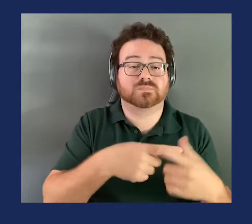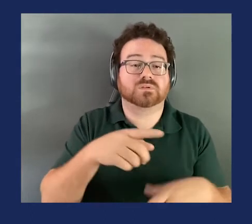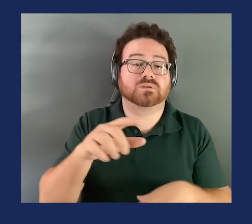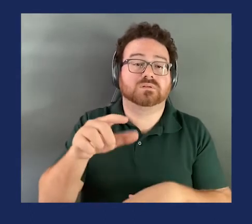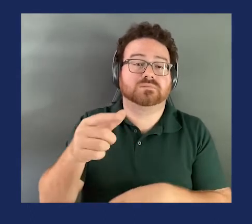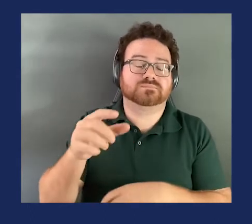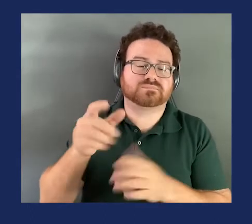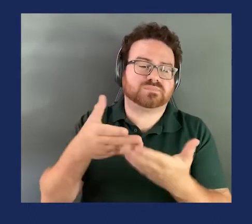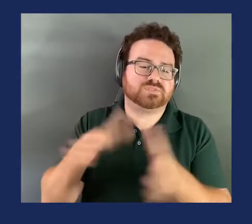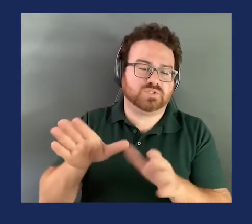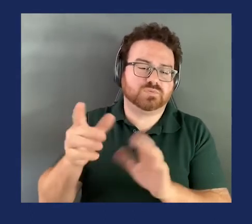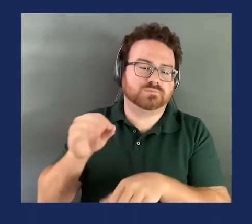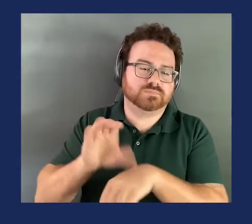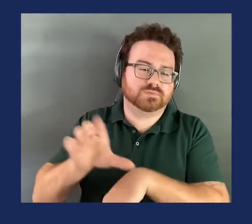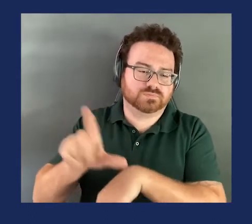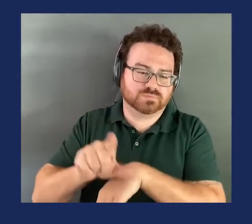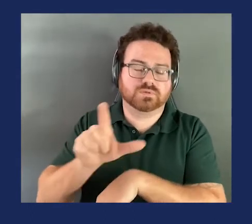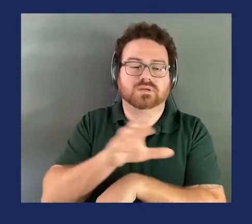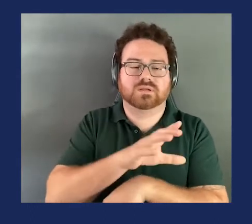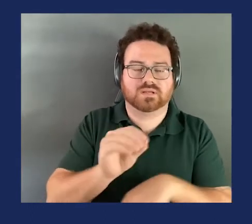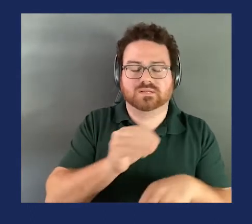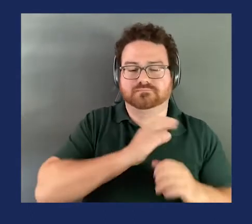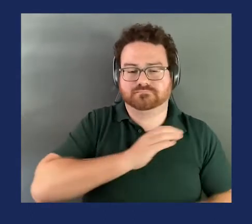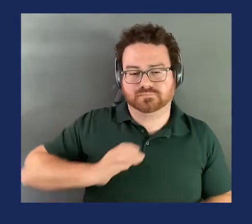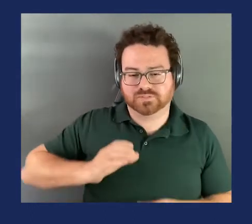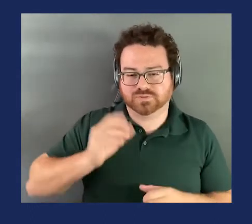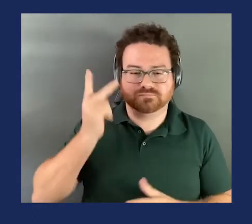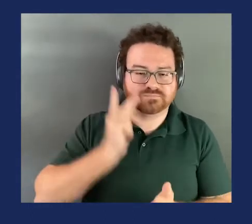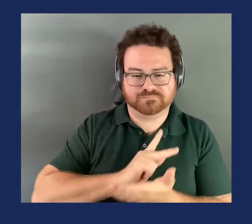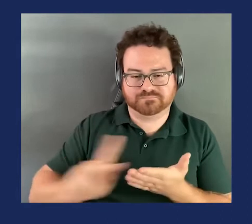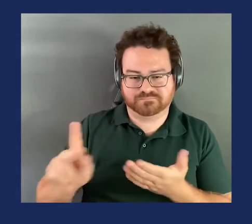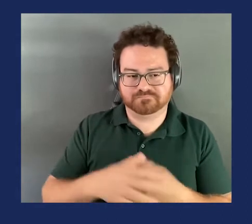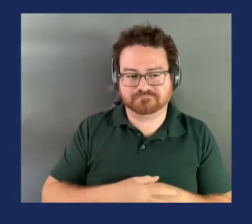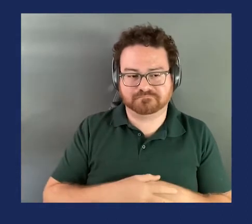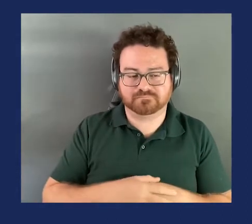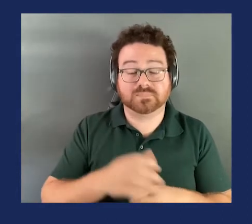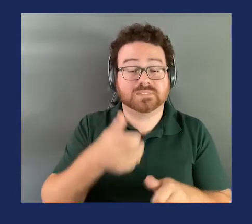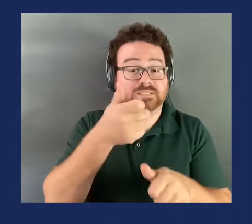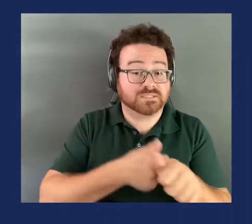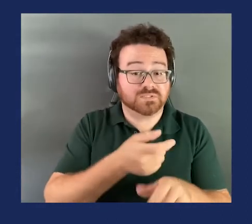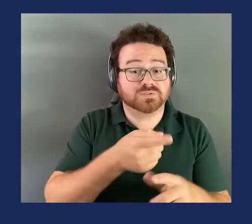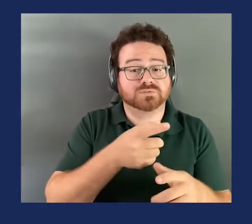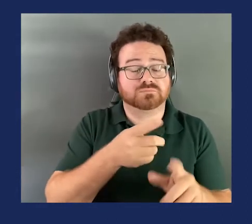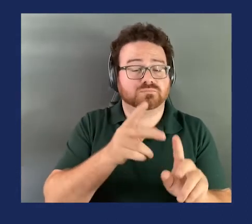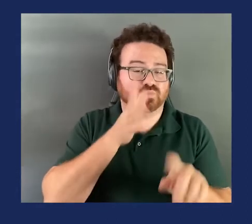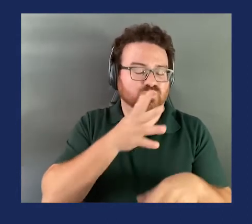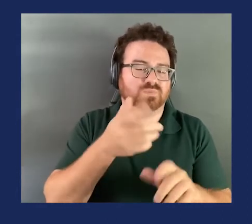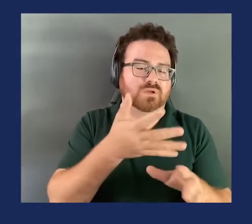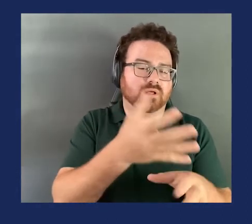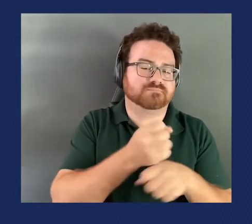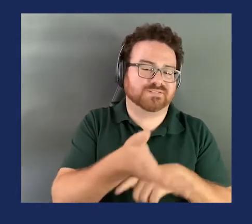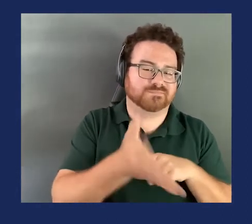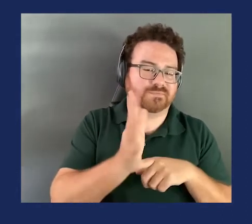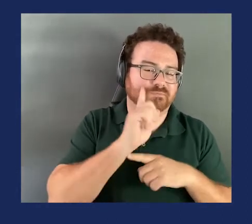and Alberta Mills, and Commission Secretary. Each Commissioner will have five minutes for questions or comments, and after the